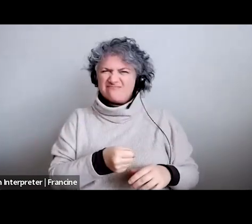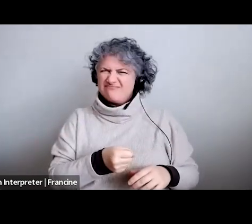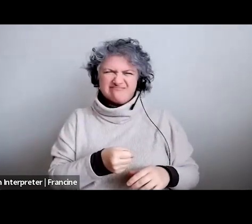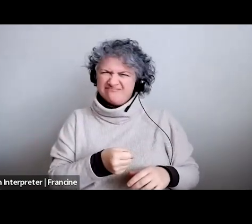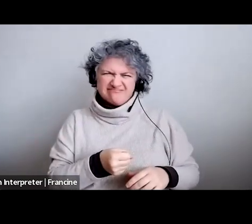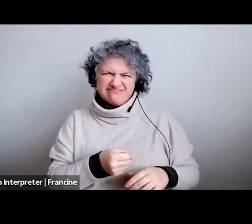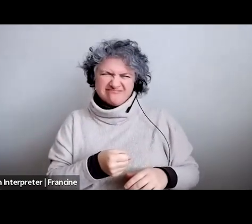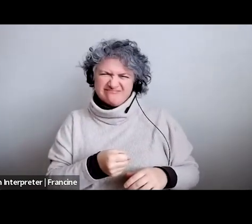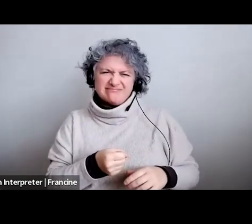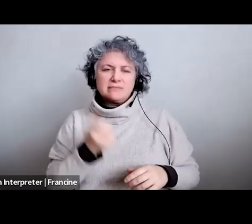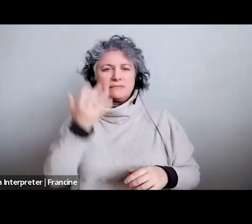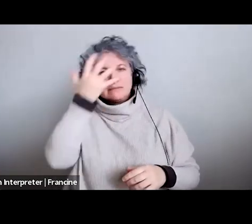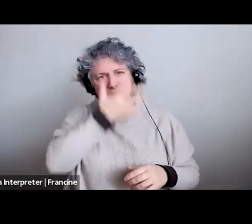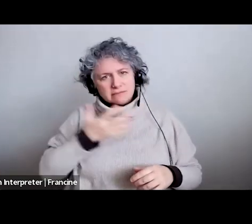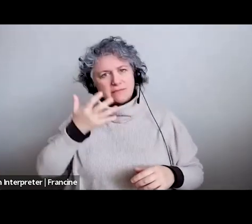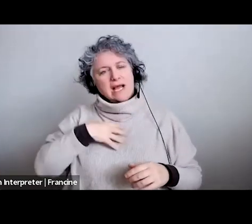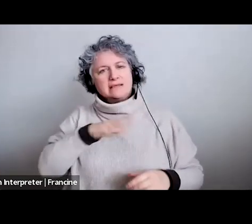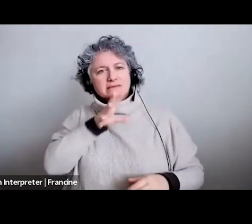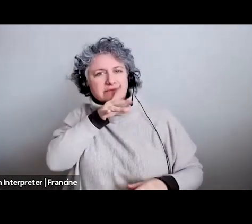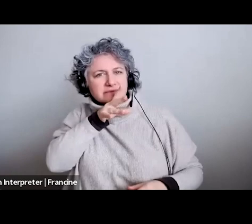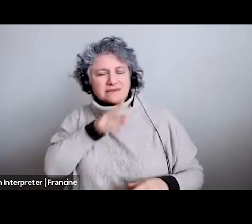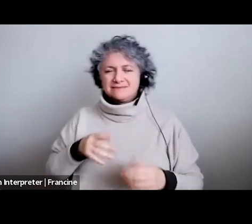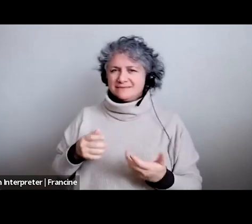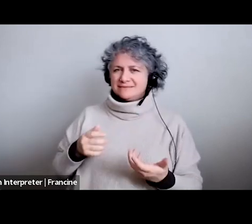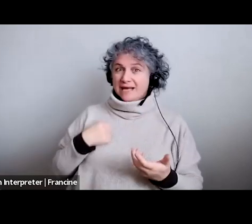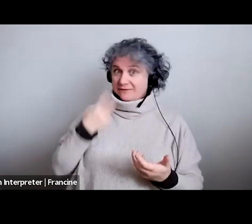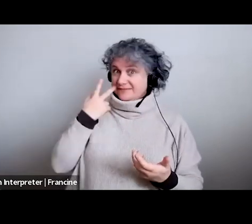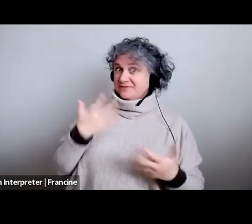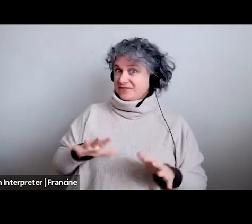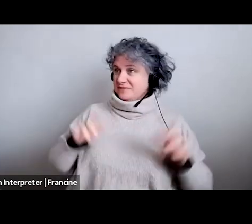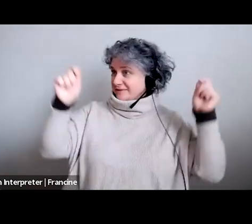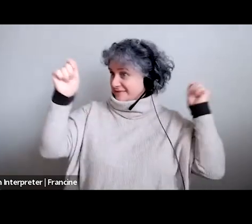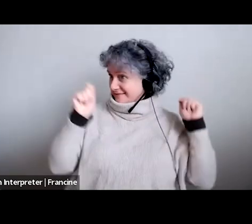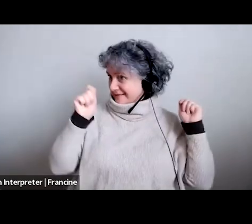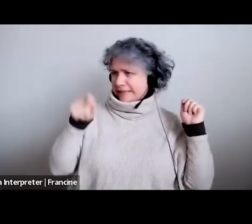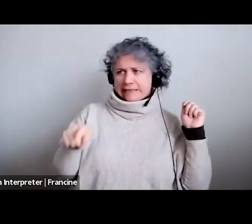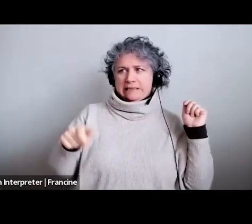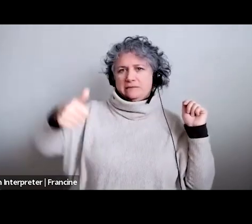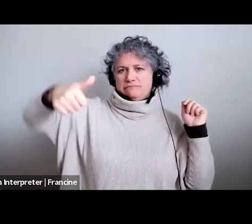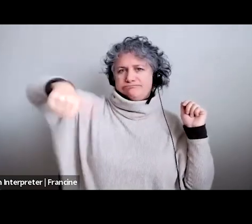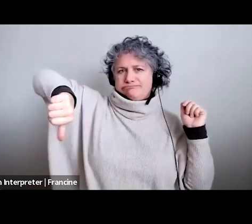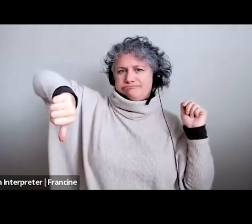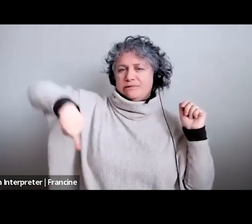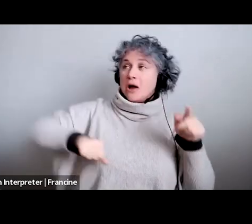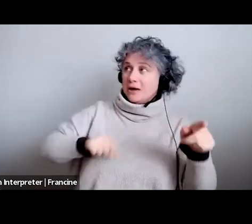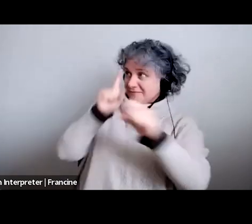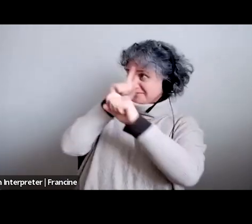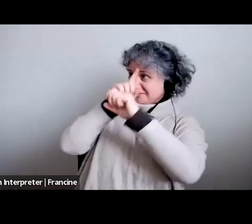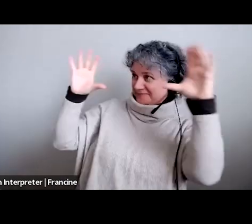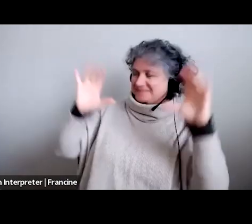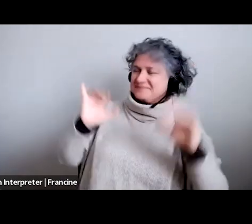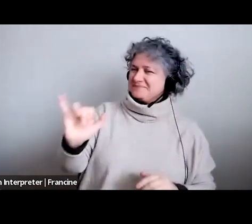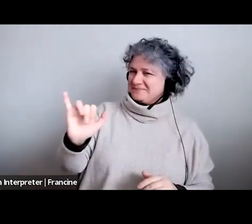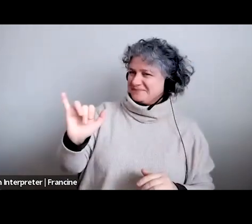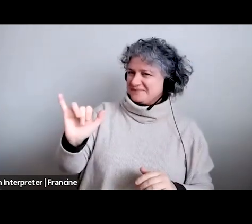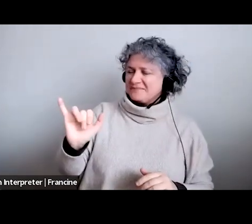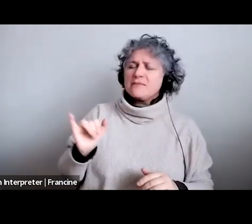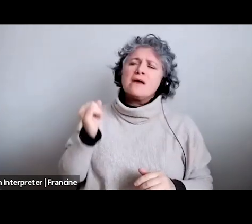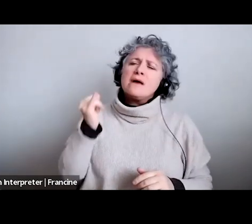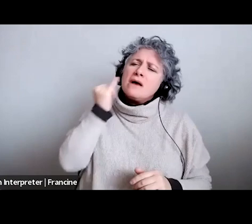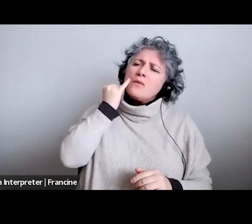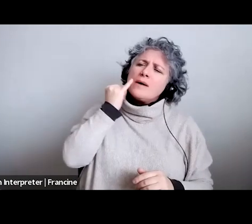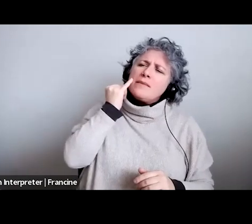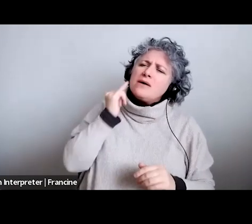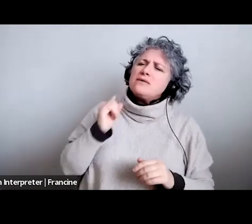um yeah i've seen it yeah i can picture that um how about dealing with